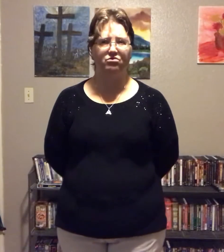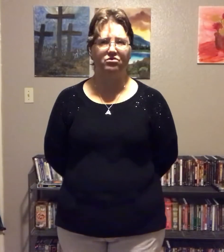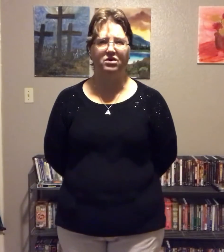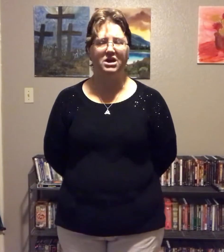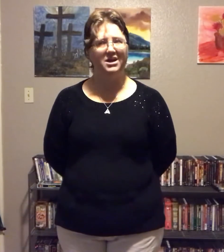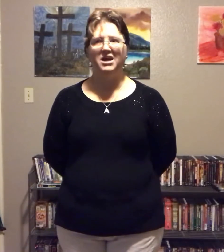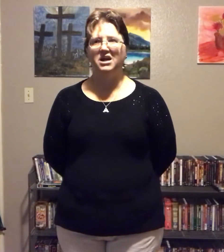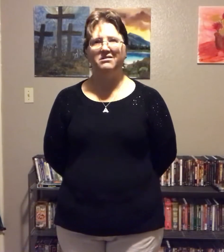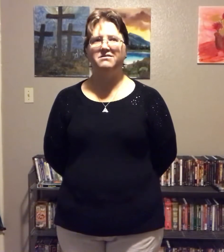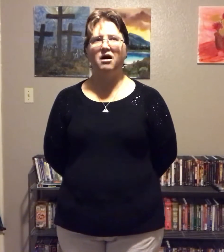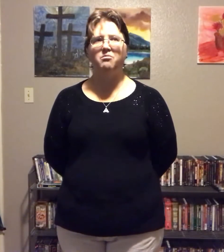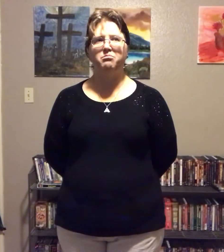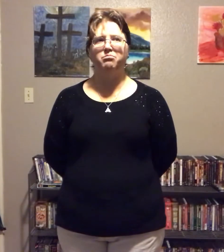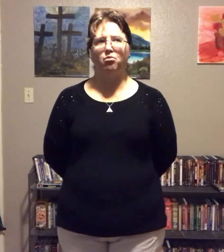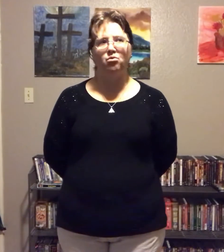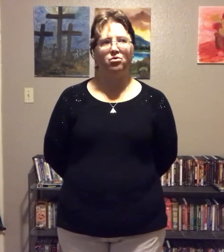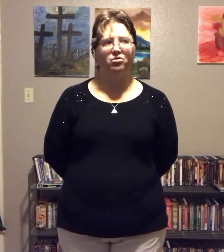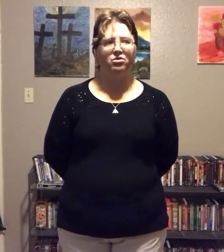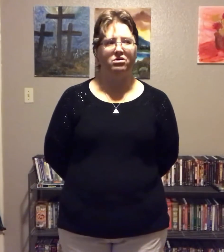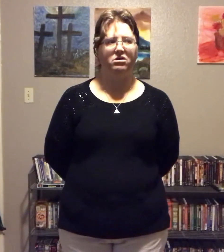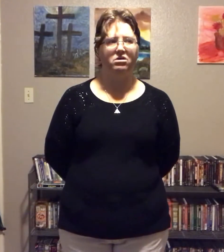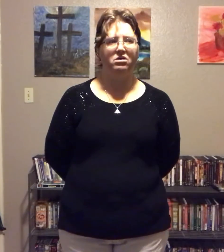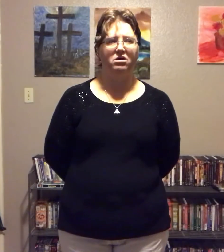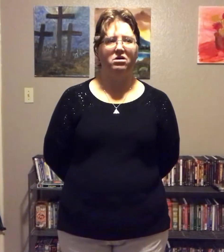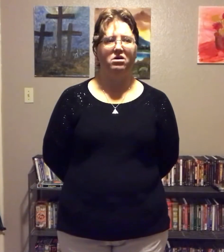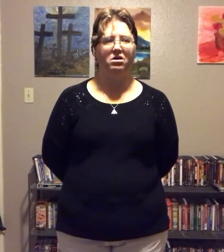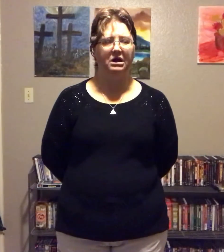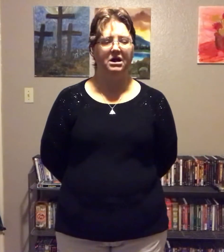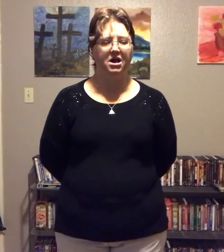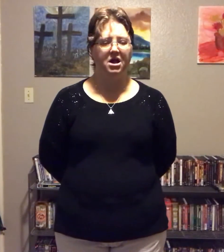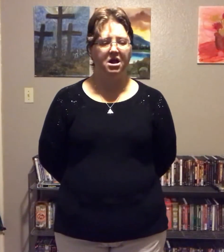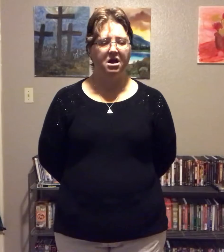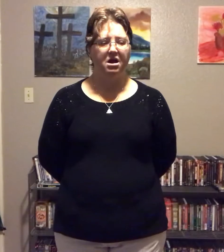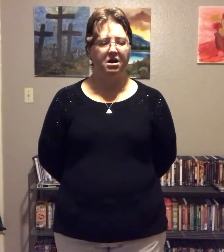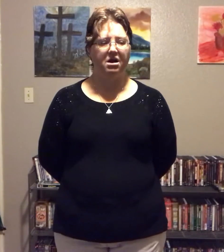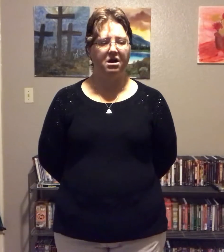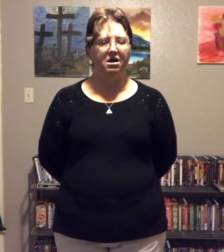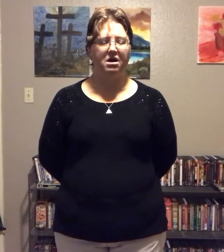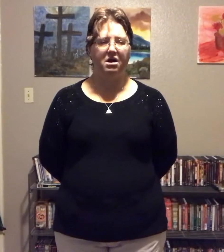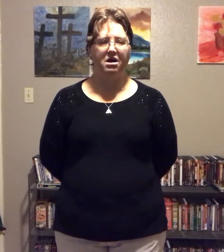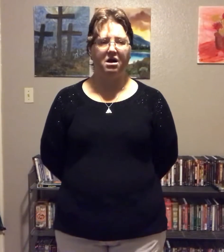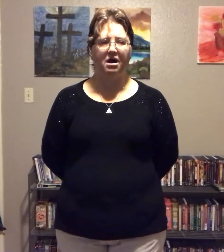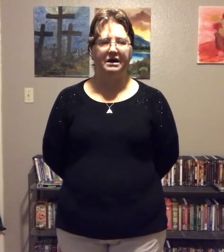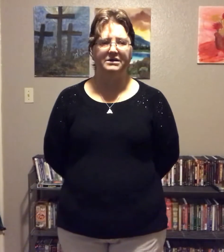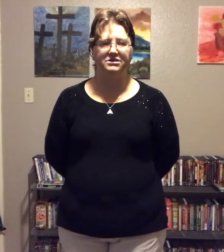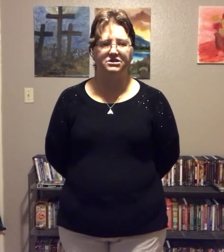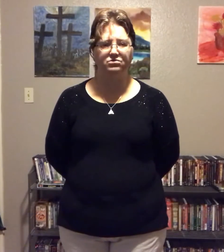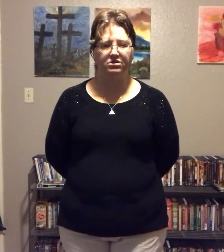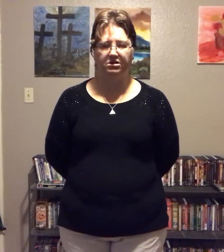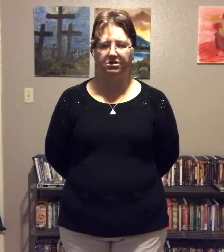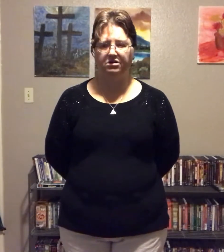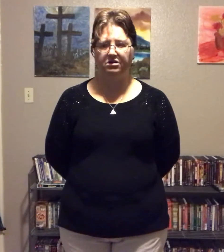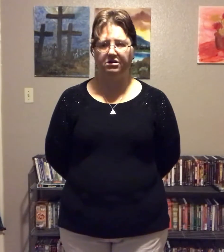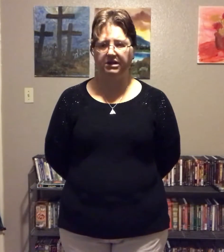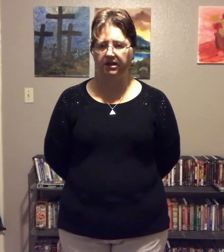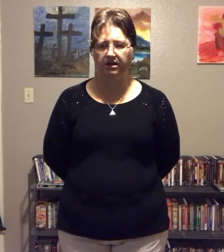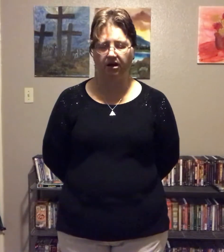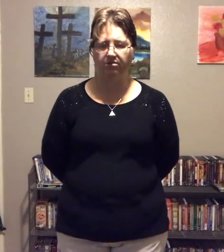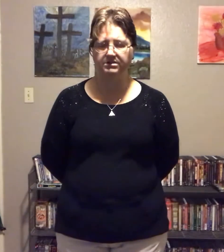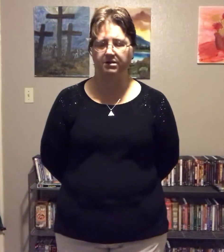It's not born doing keto. It's